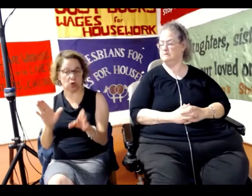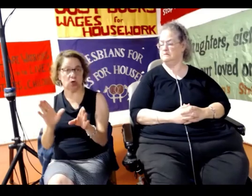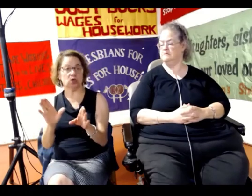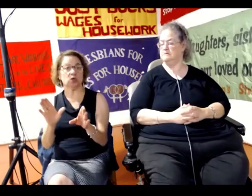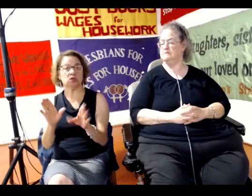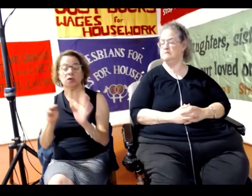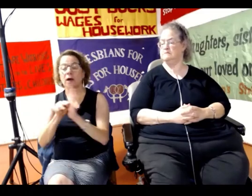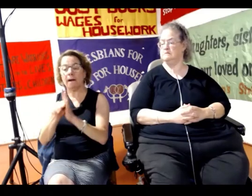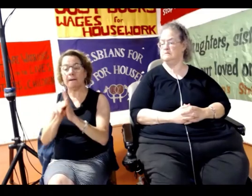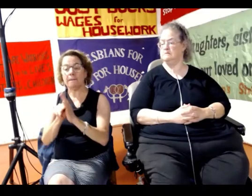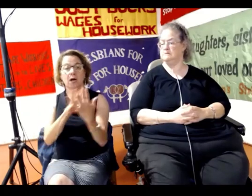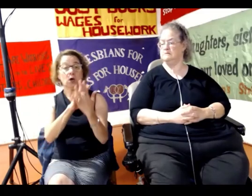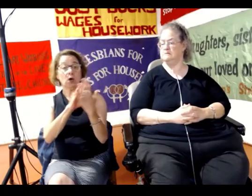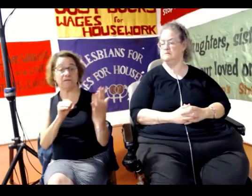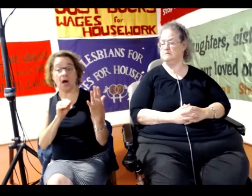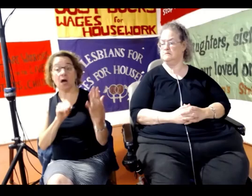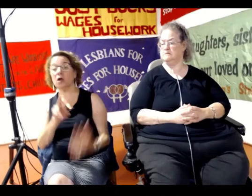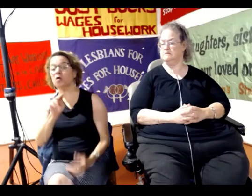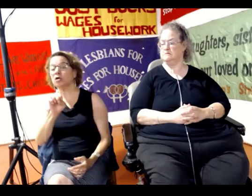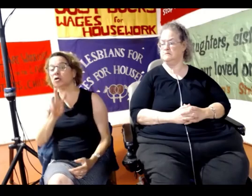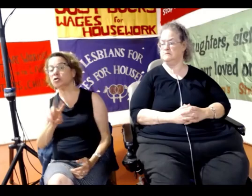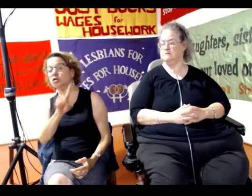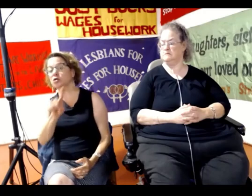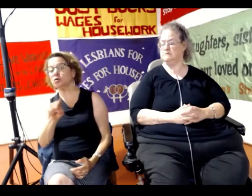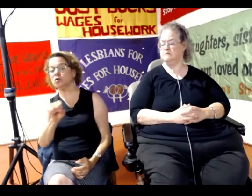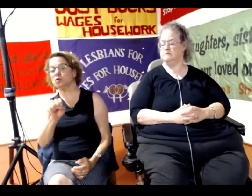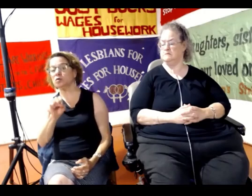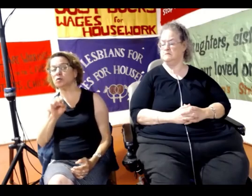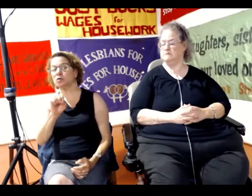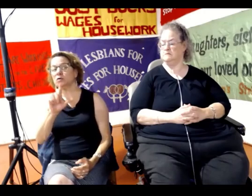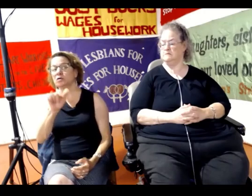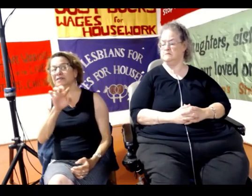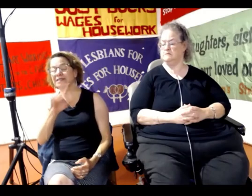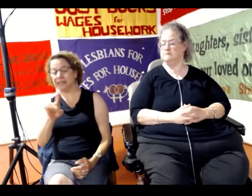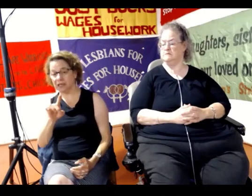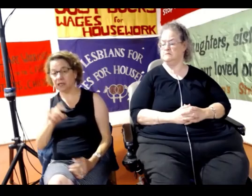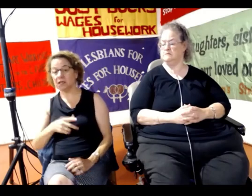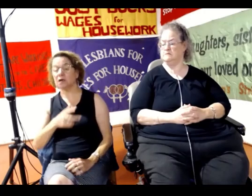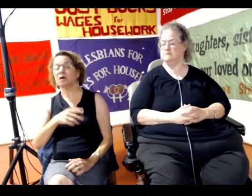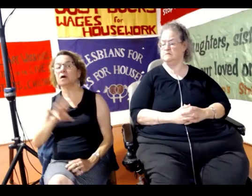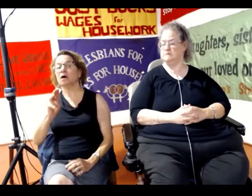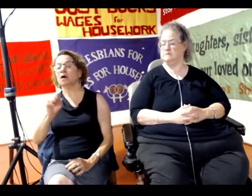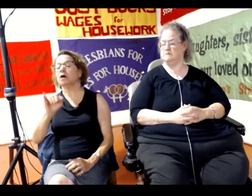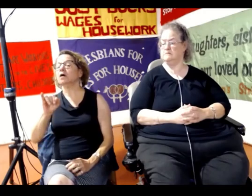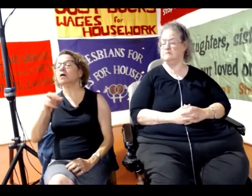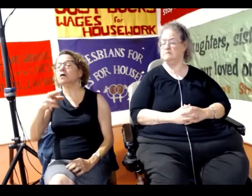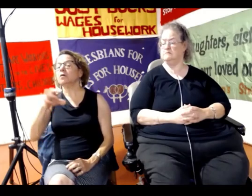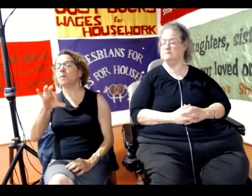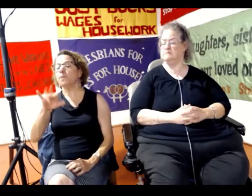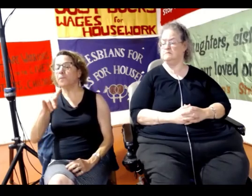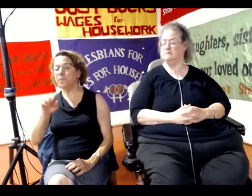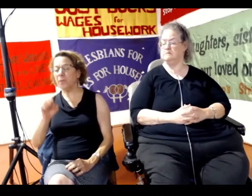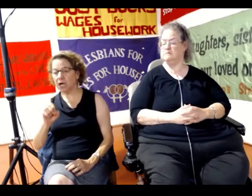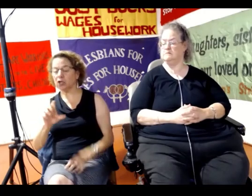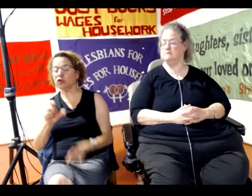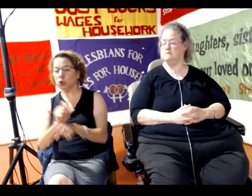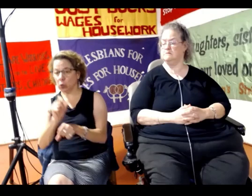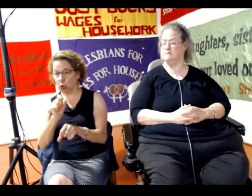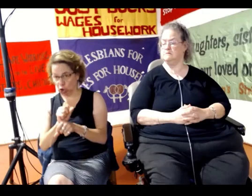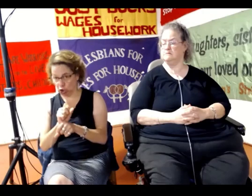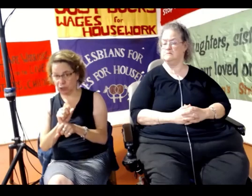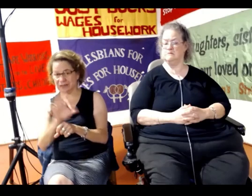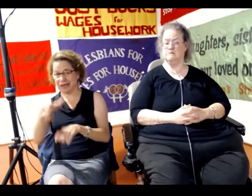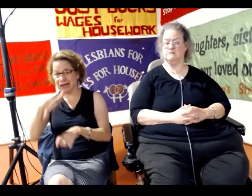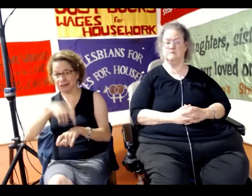model that can be followed. Migrant sex workers were excluded from that kind of protection at the